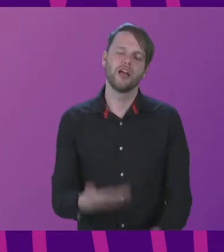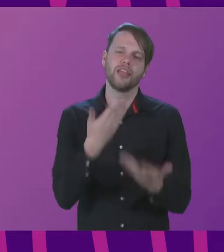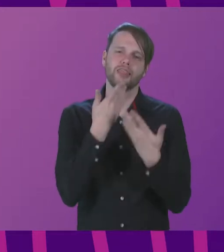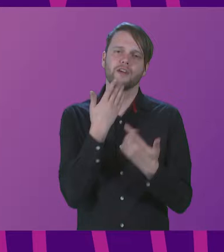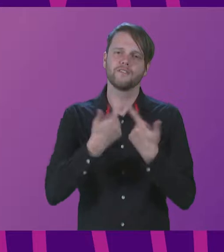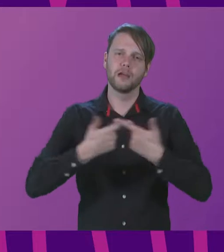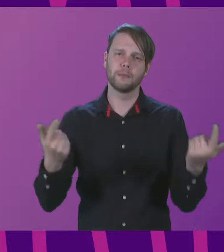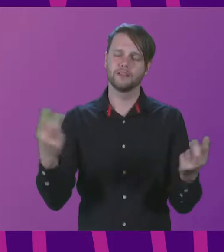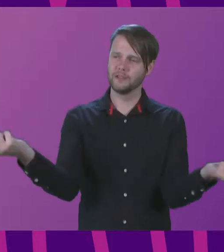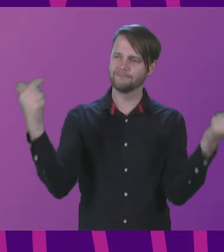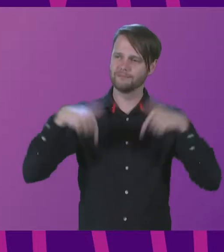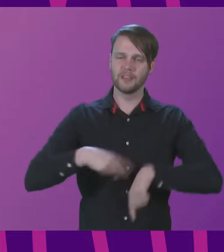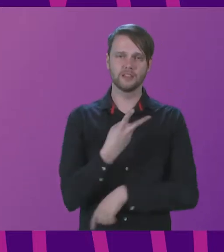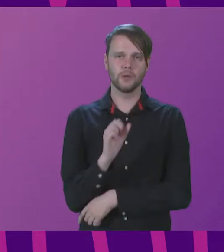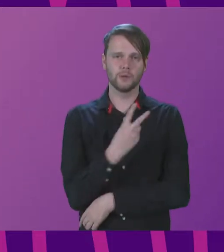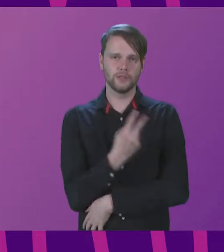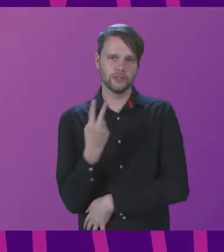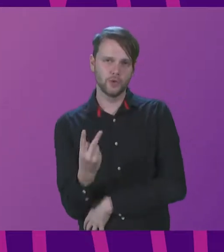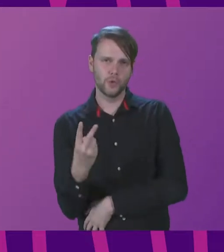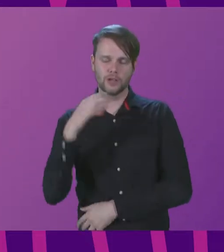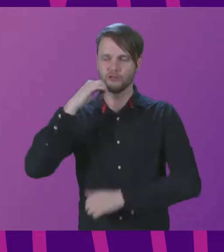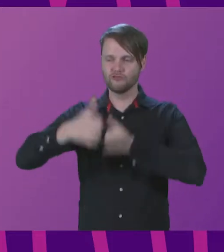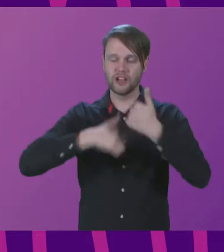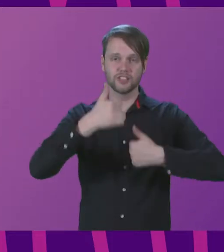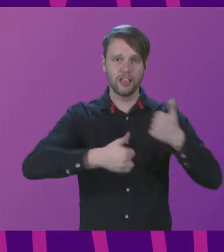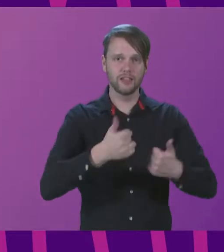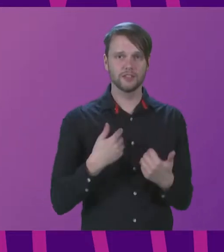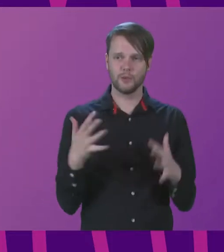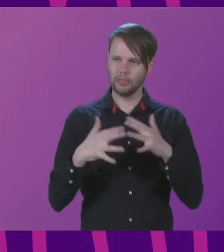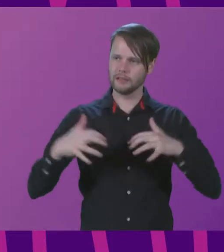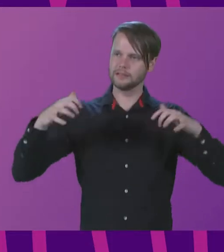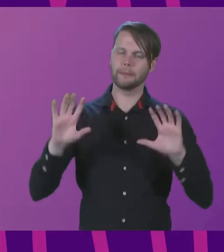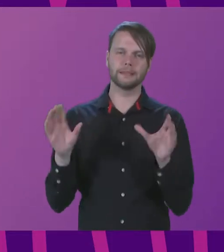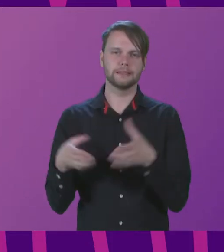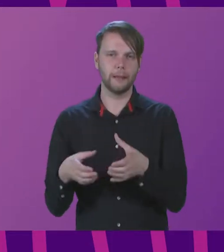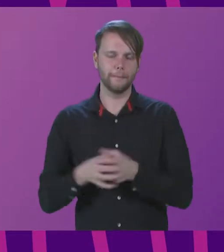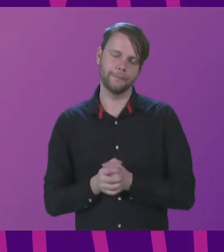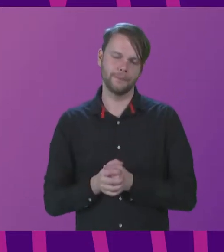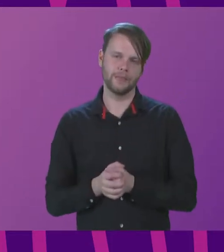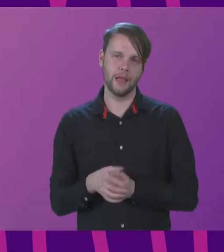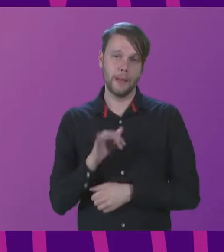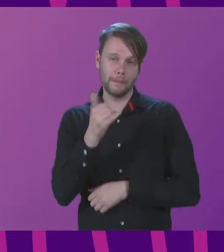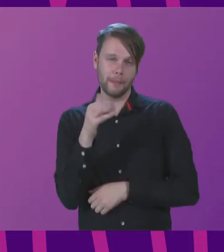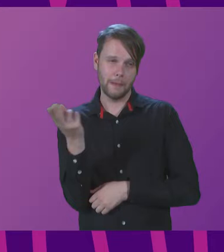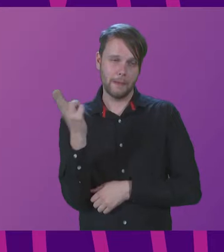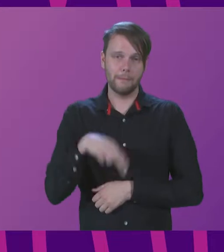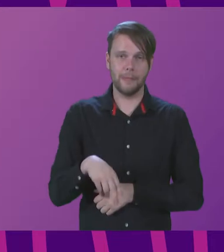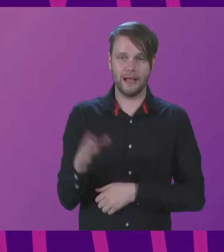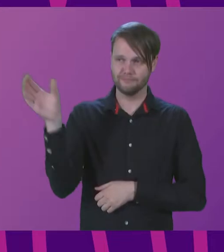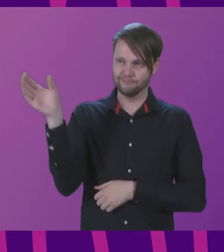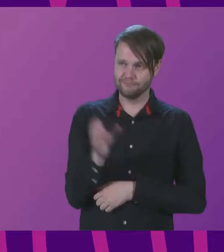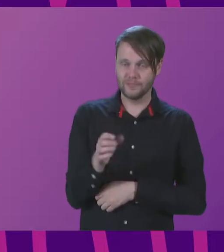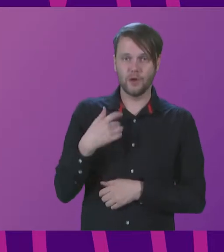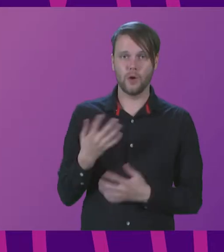much for visiting us in 2022. Congratulations to the summit team. And I will perhaps be back as a delegate